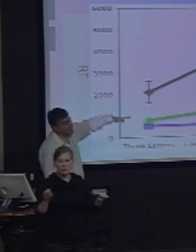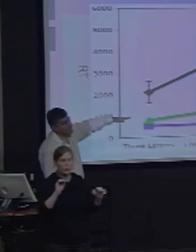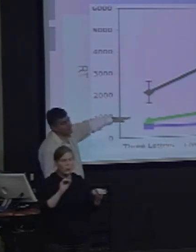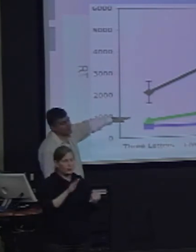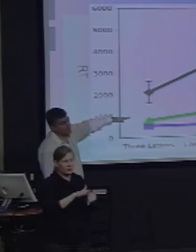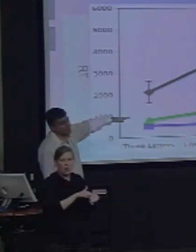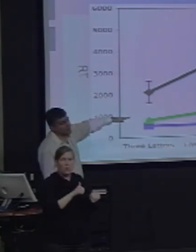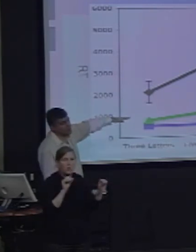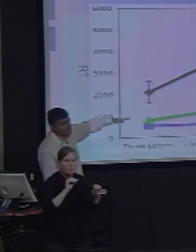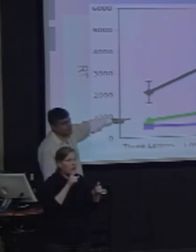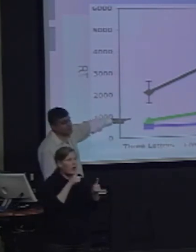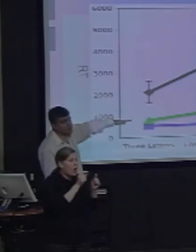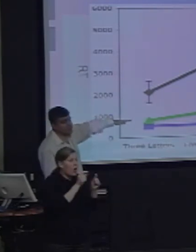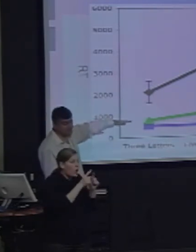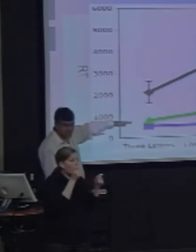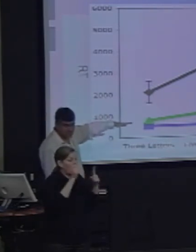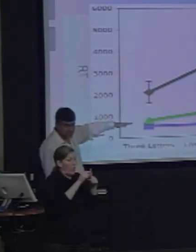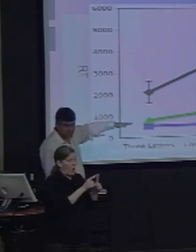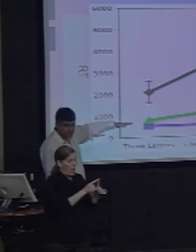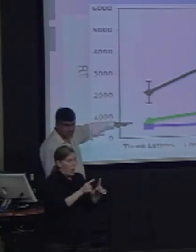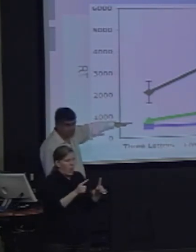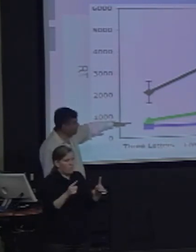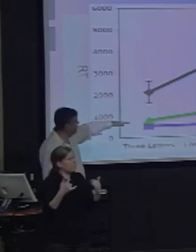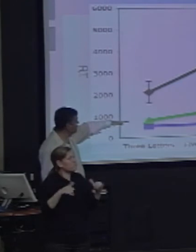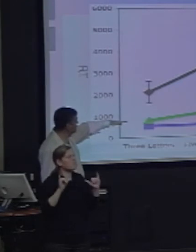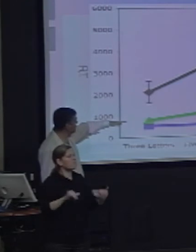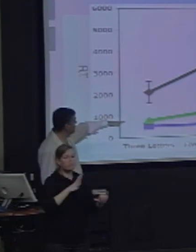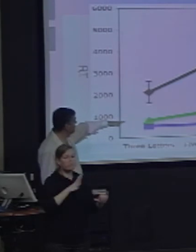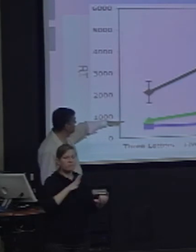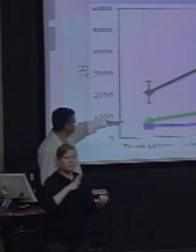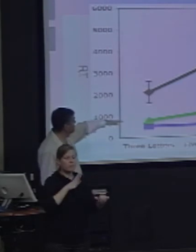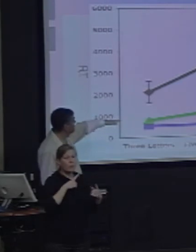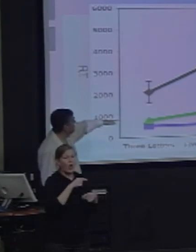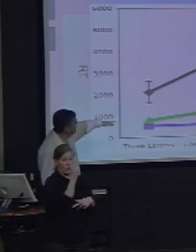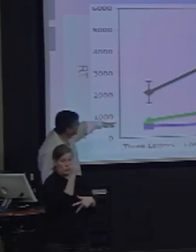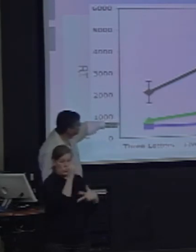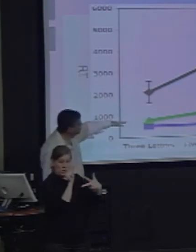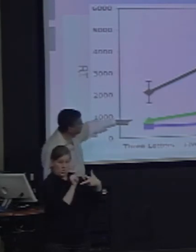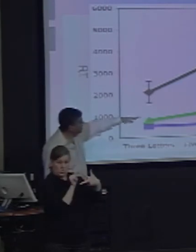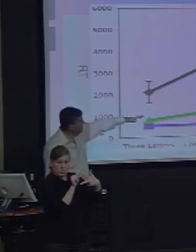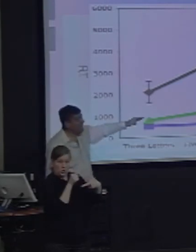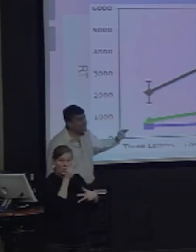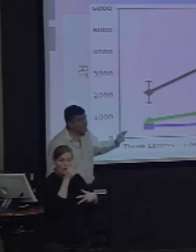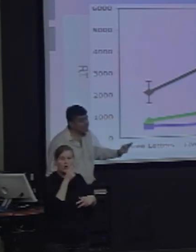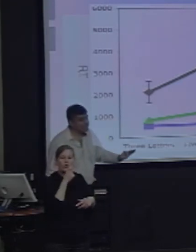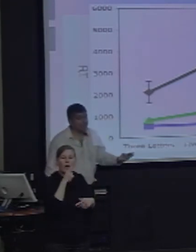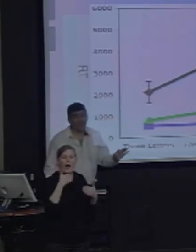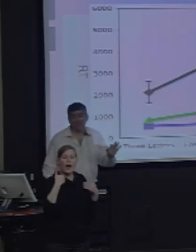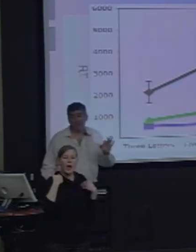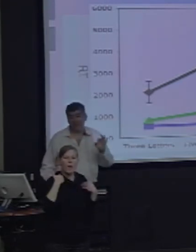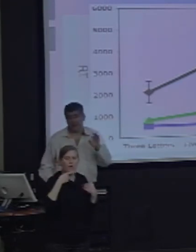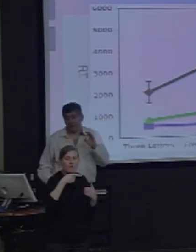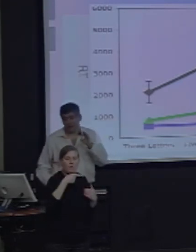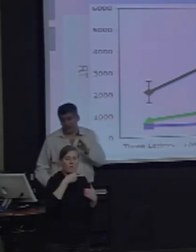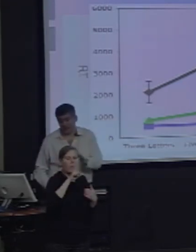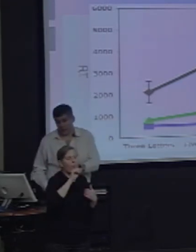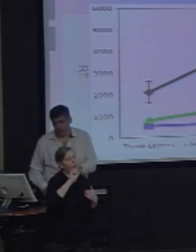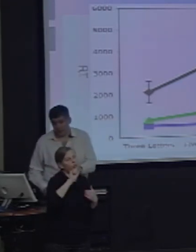shown in green here, though, are prosopagnosics, patients with face impairments, that are showing an elevated